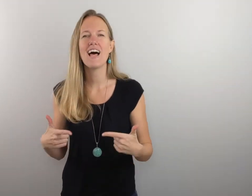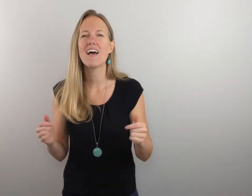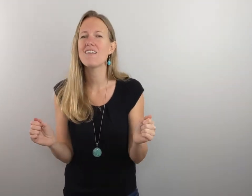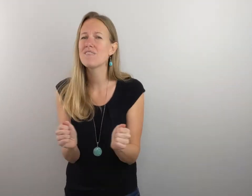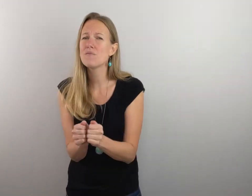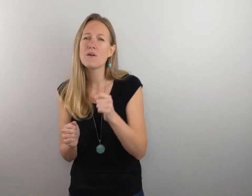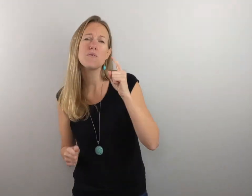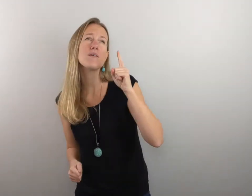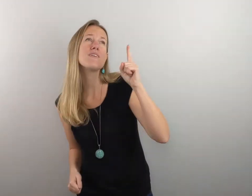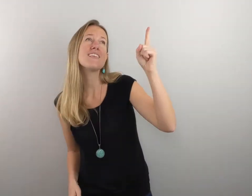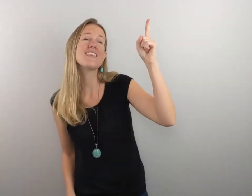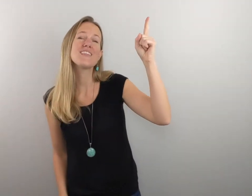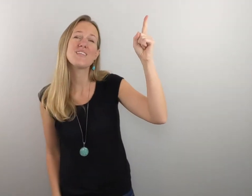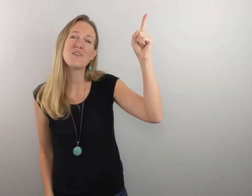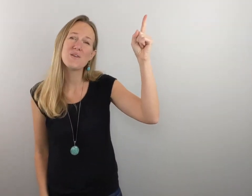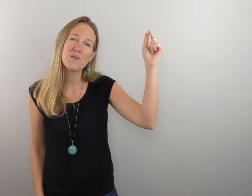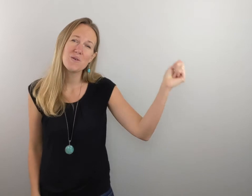life speared with you.